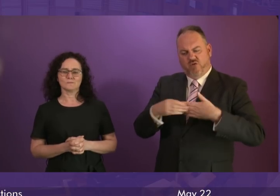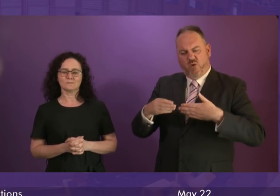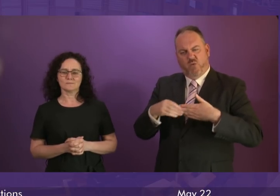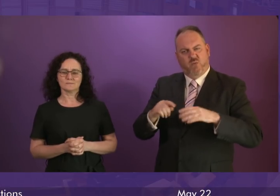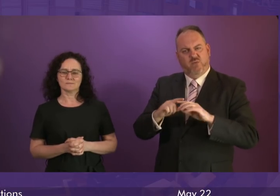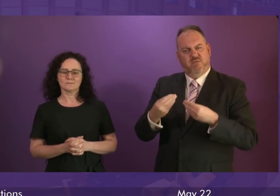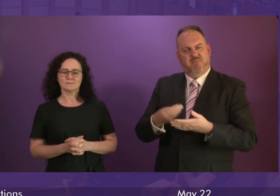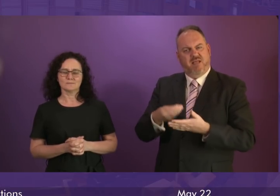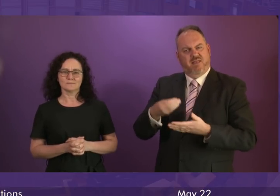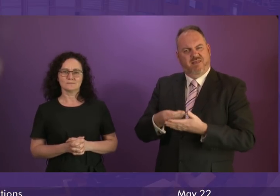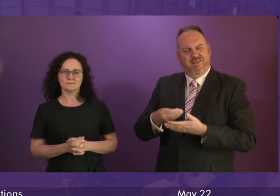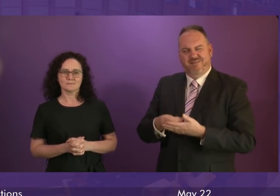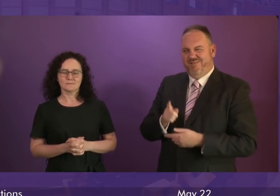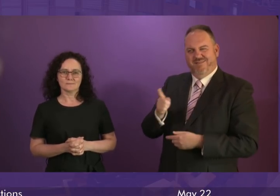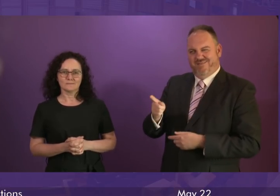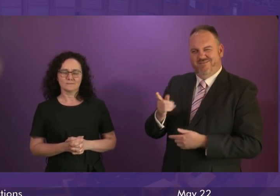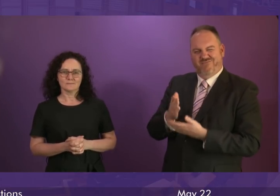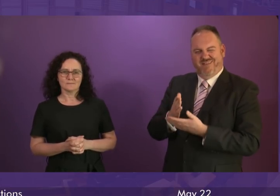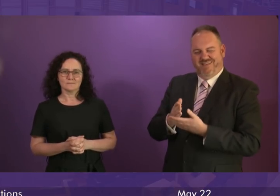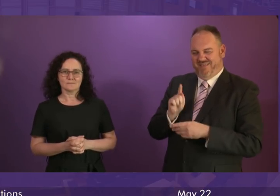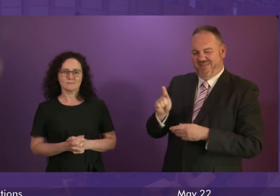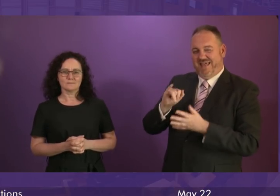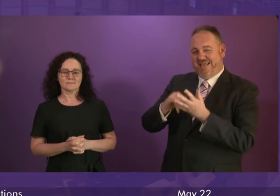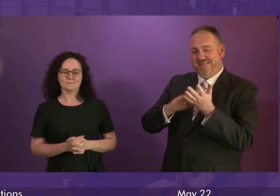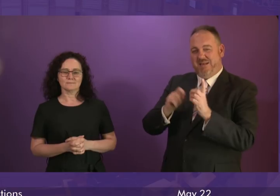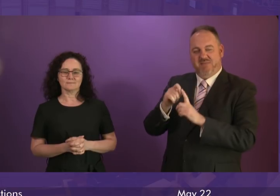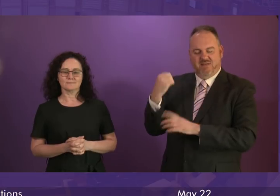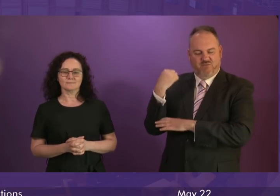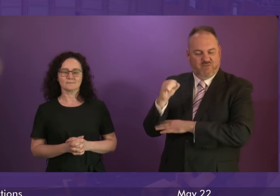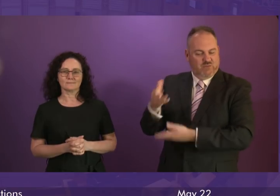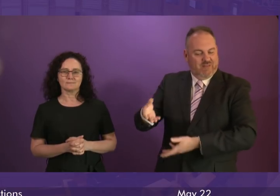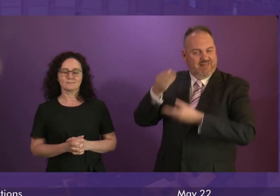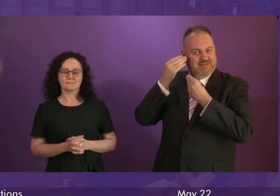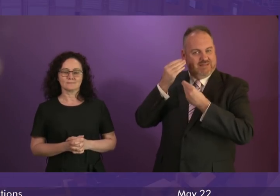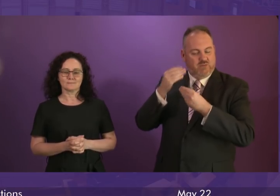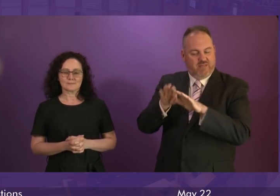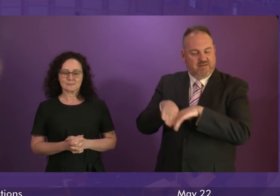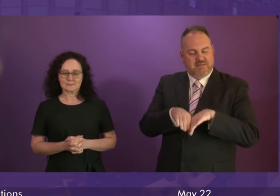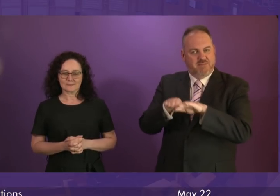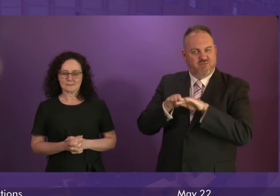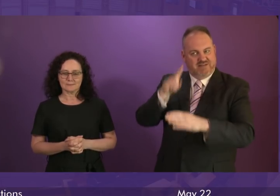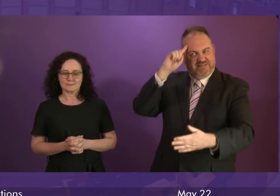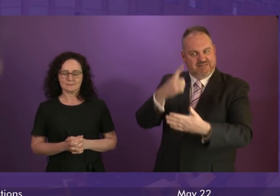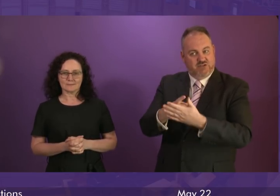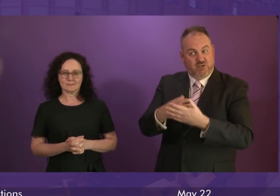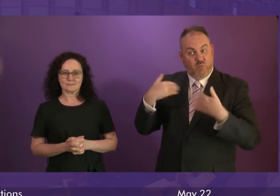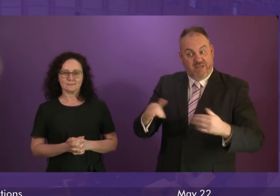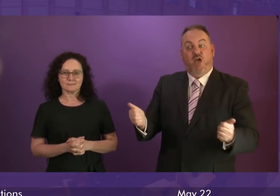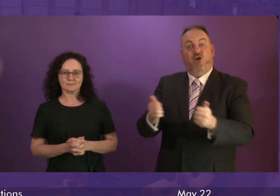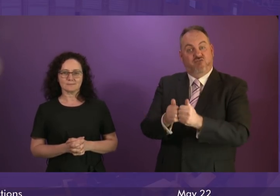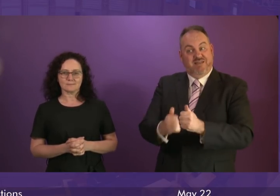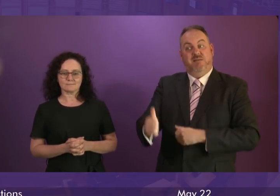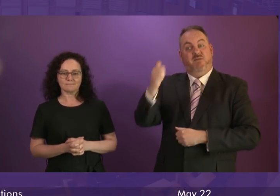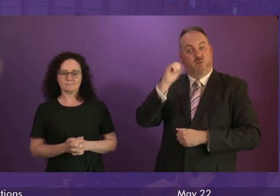a referendum that it doesn't want to overturn. A party that refuses to abide by the democratic decisions we all agreed that we would